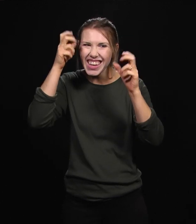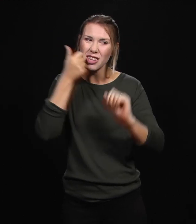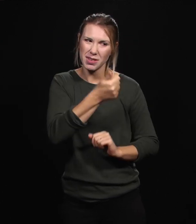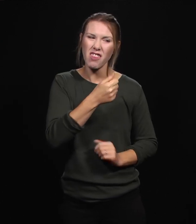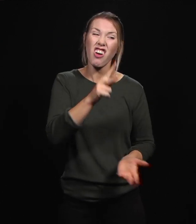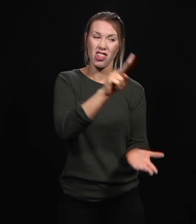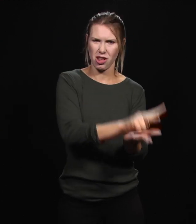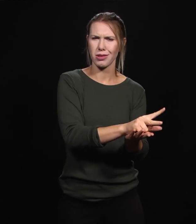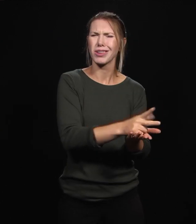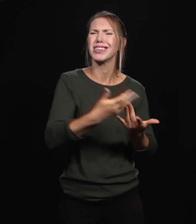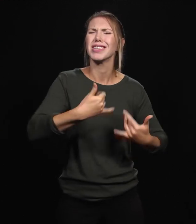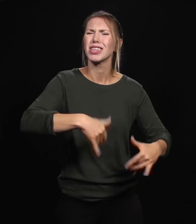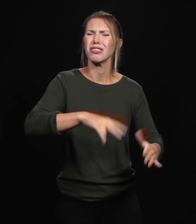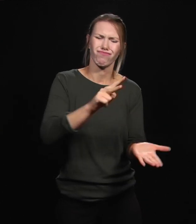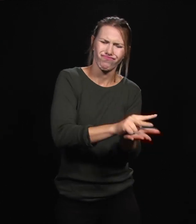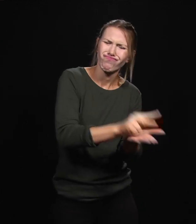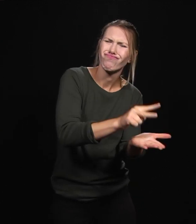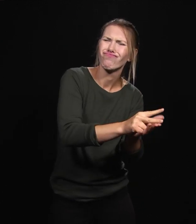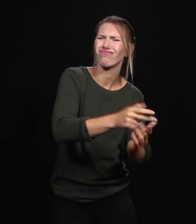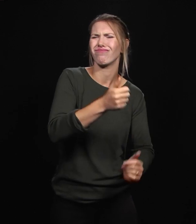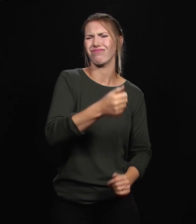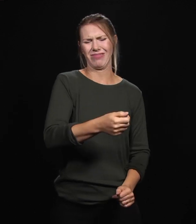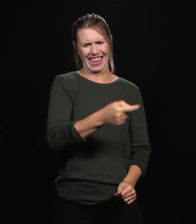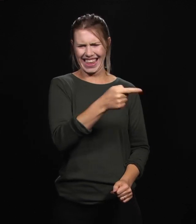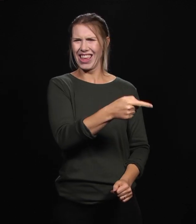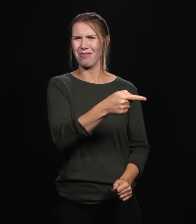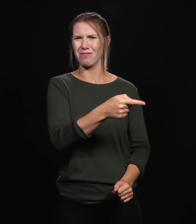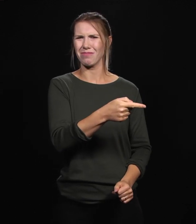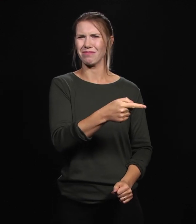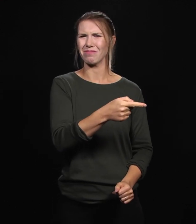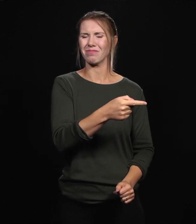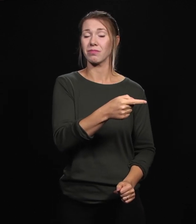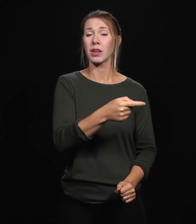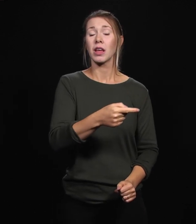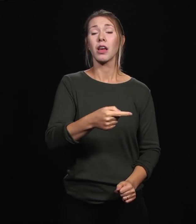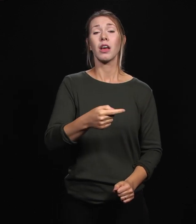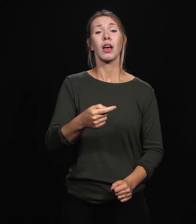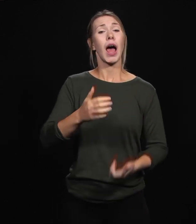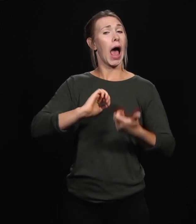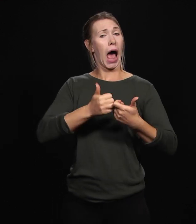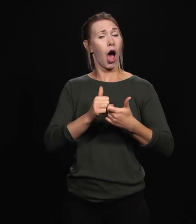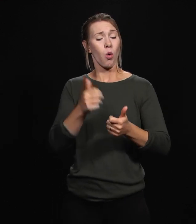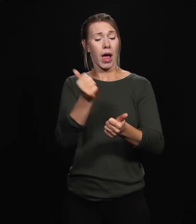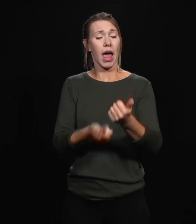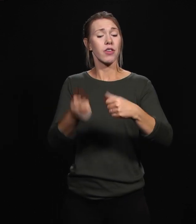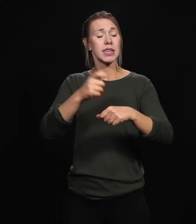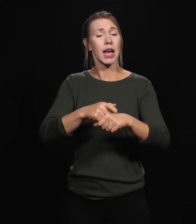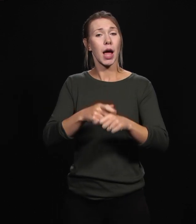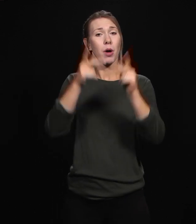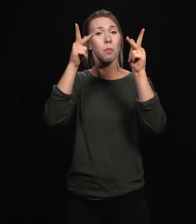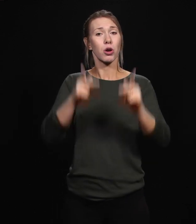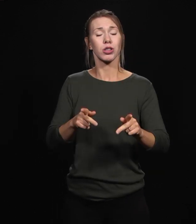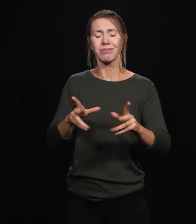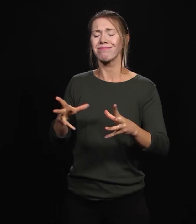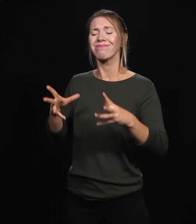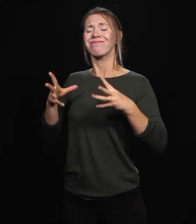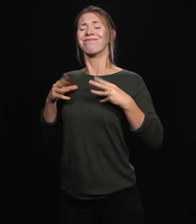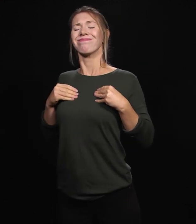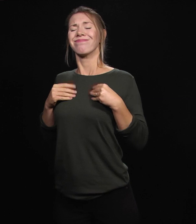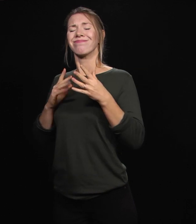losing. Because every time someone receives Jesus, it's yet another defeat for the